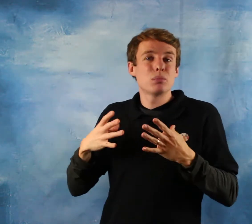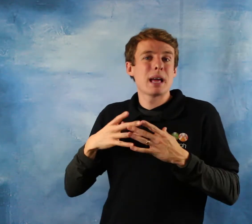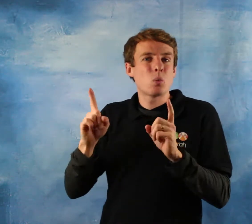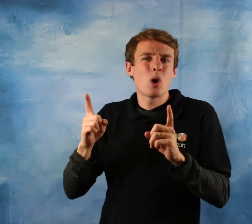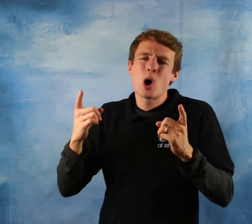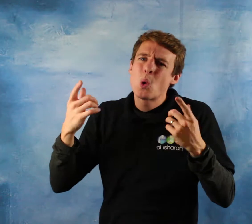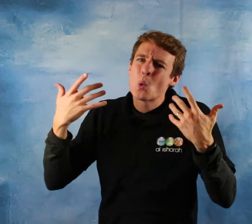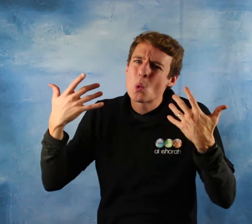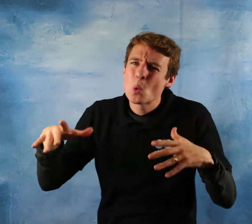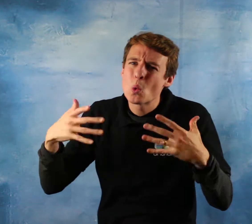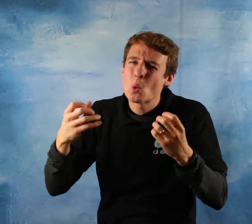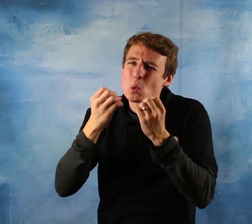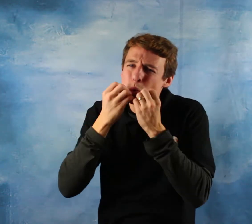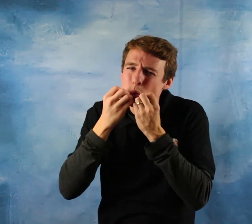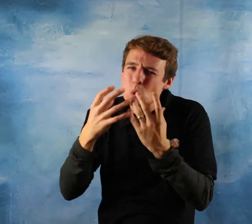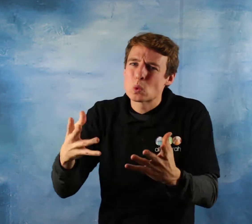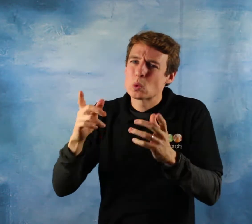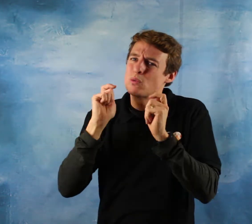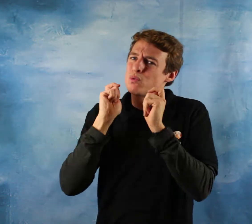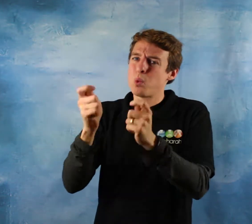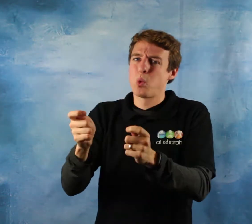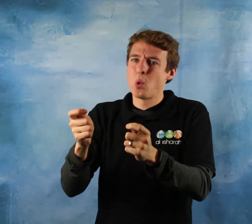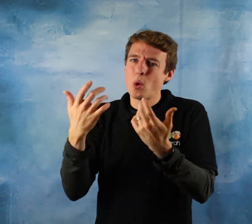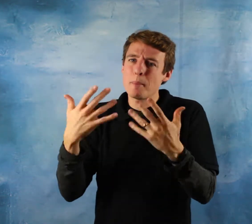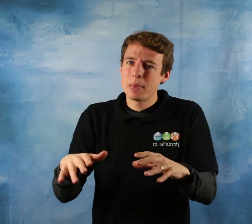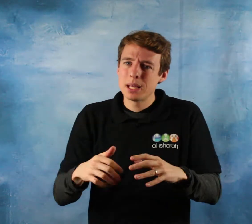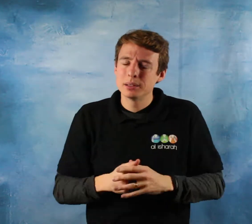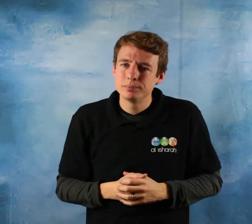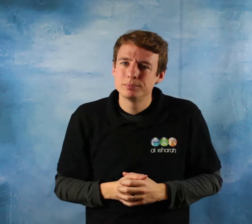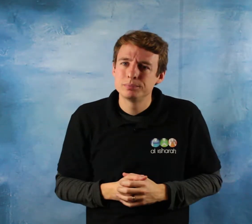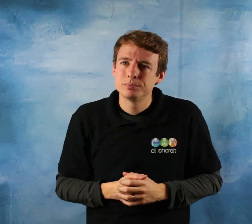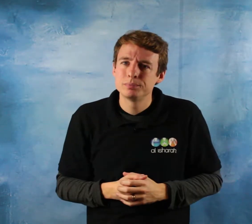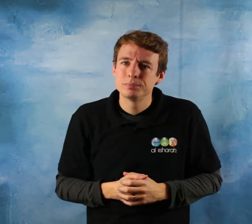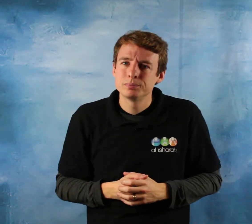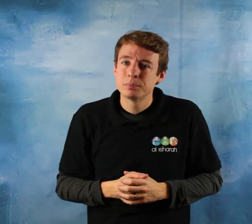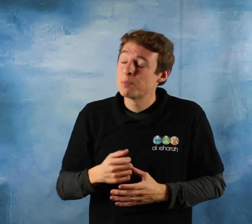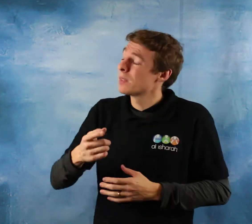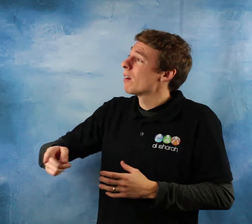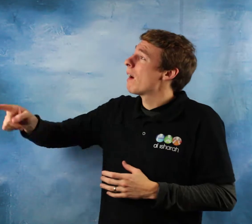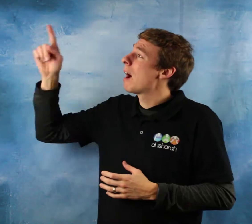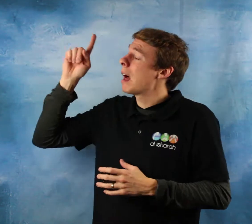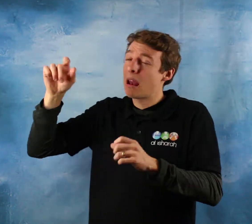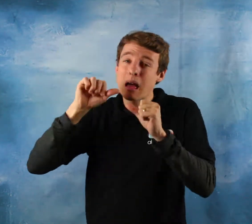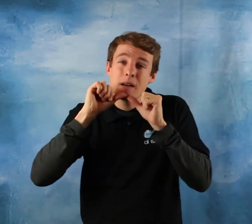and favor in the sight of Allah is not restricted to one gender over another. And a common misconception